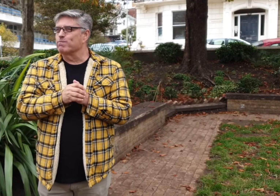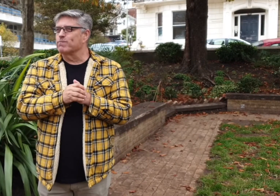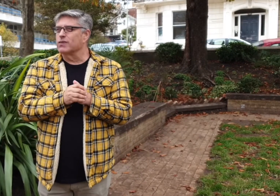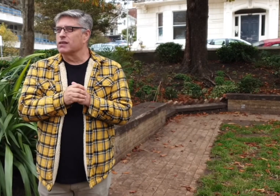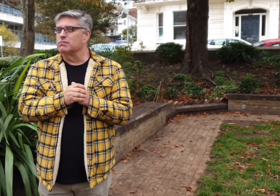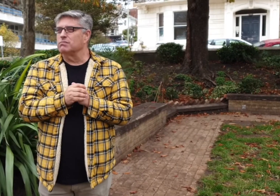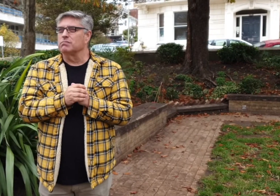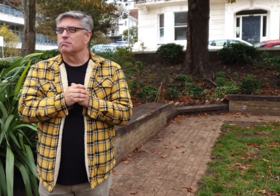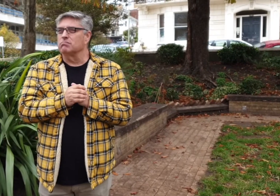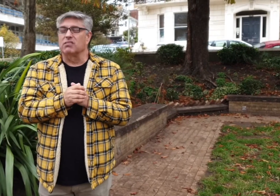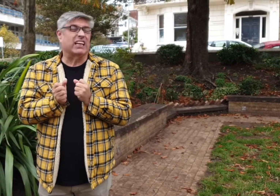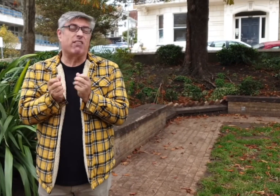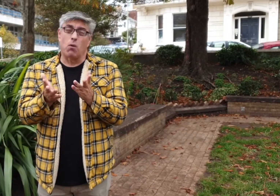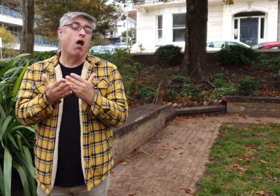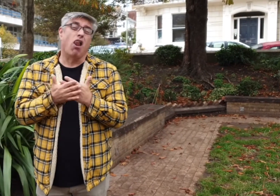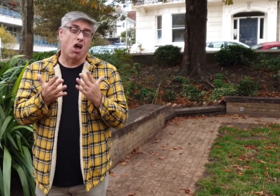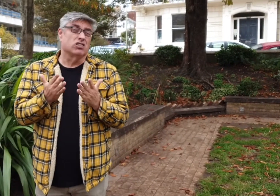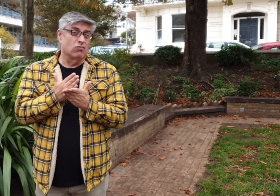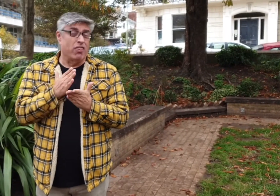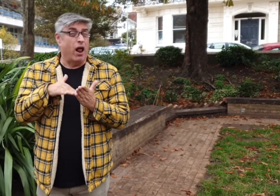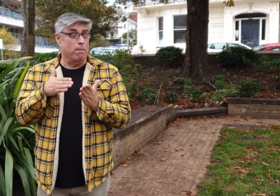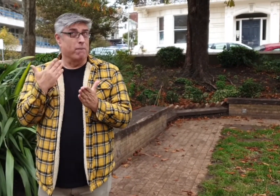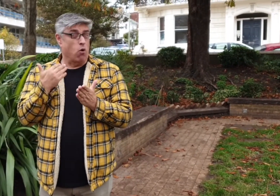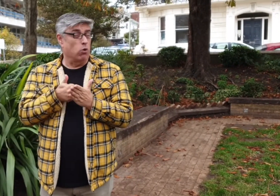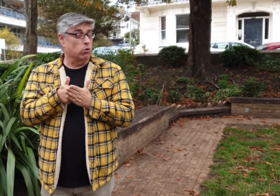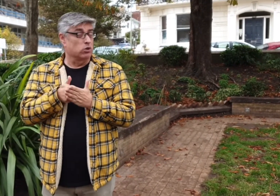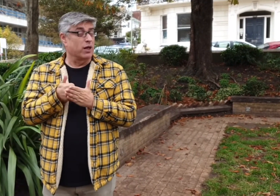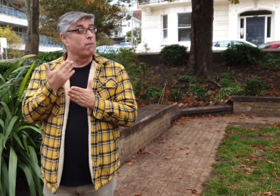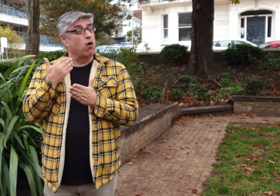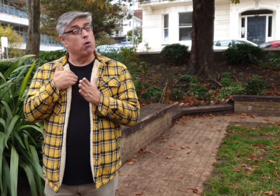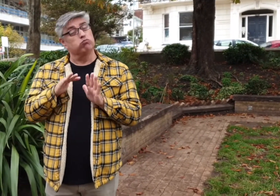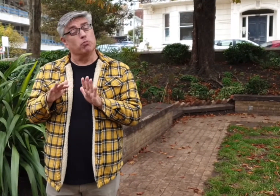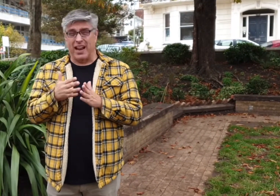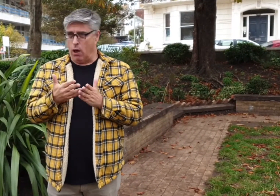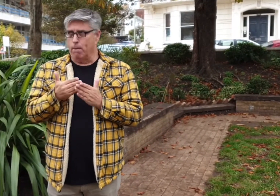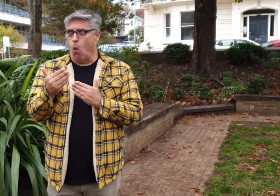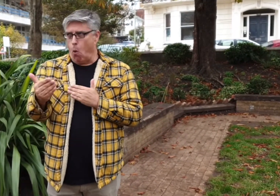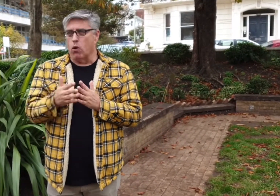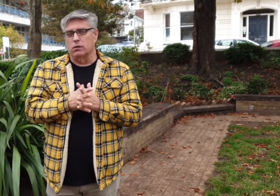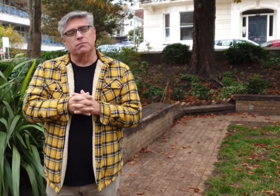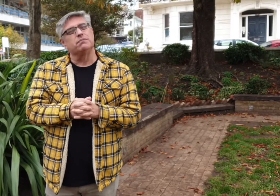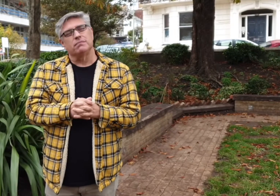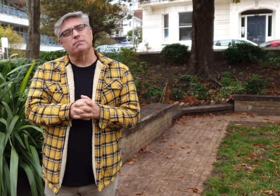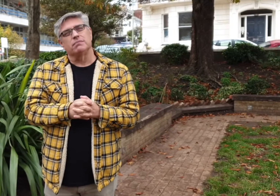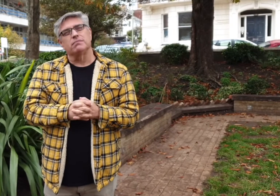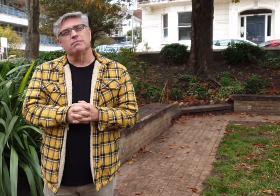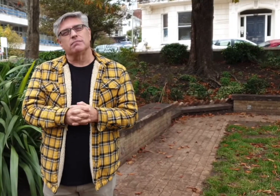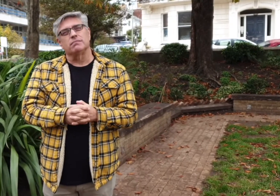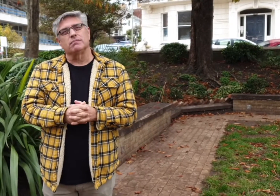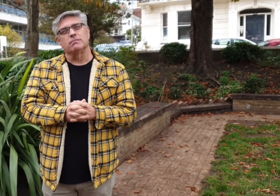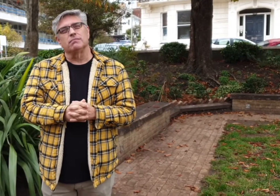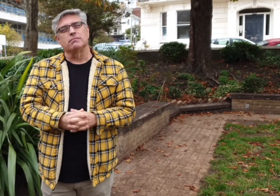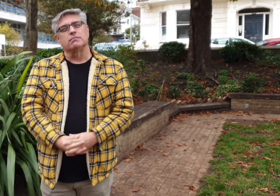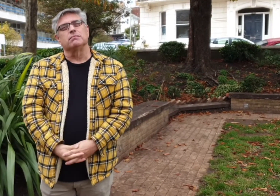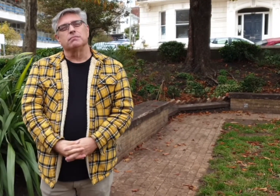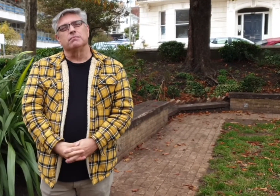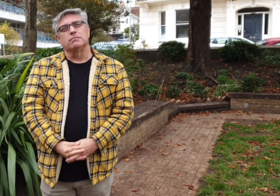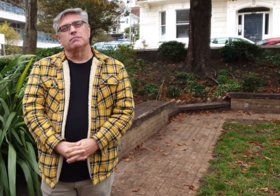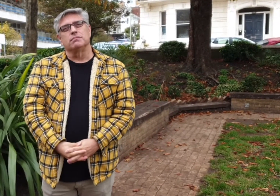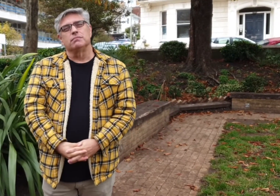invested a lot of myself into that. So I've had to have given myself some time out at the end of that as well. So I actually think I've